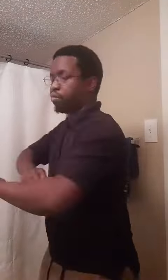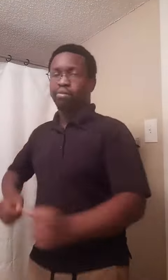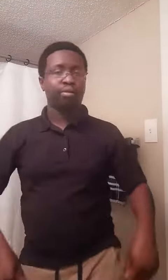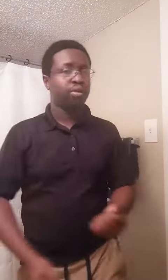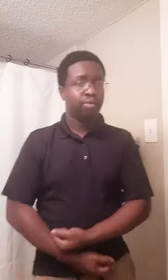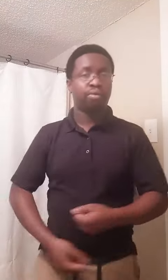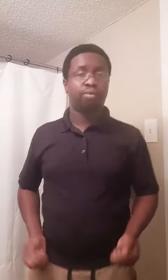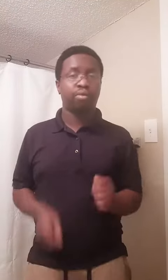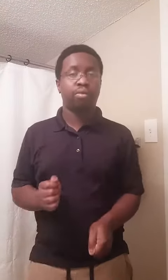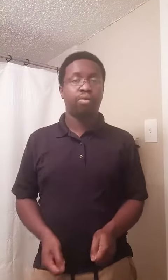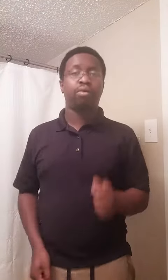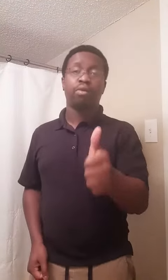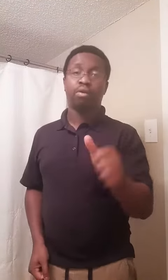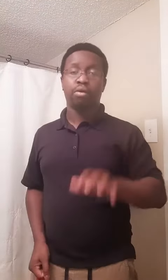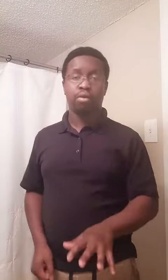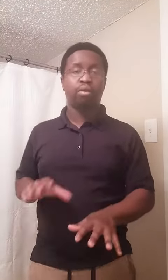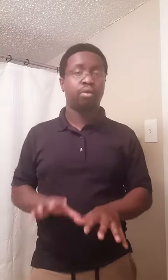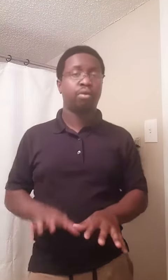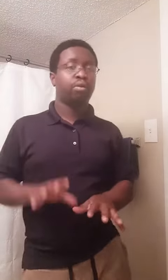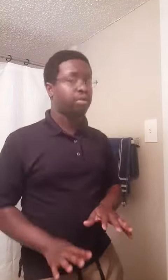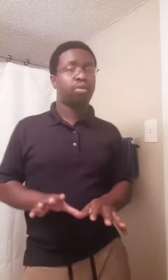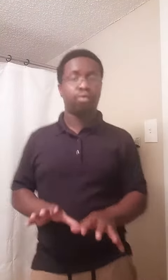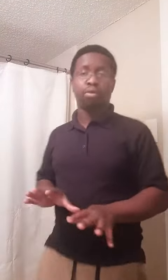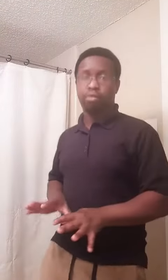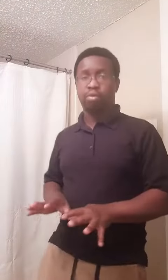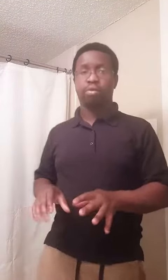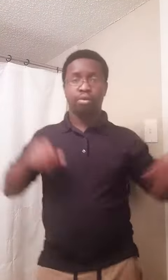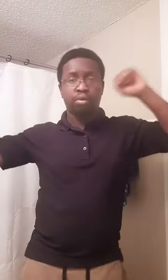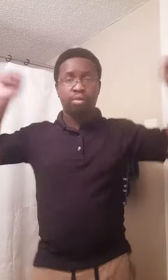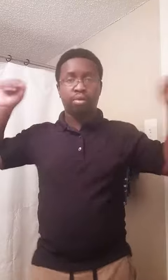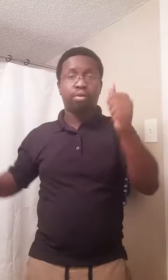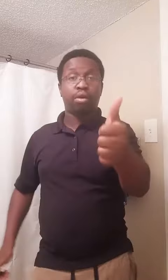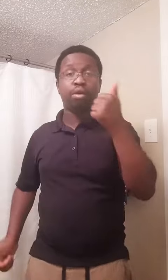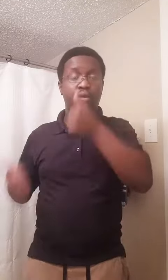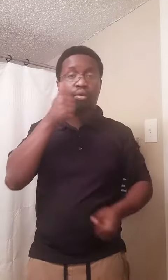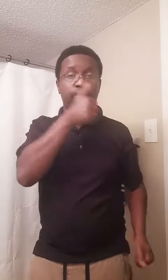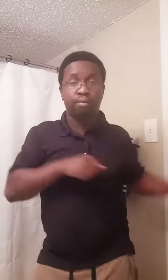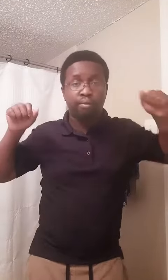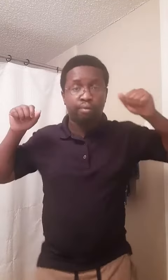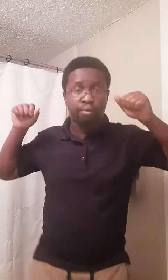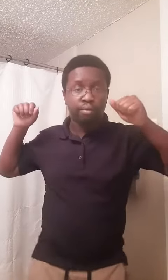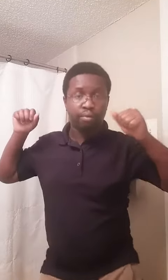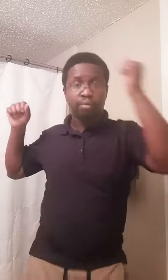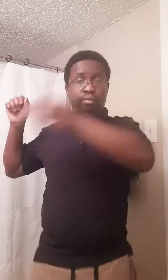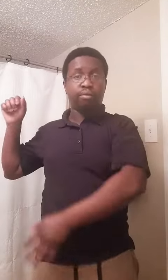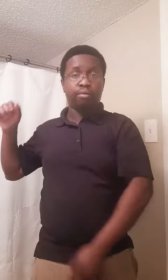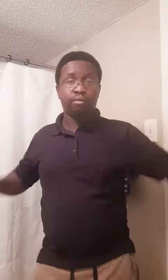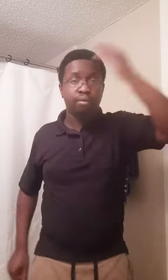don't even let me understand it, cause this shit ain't even for the motherfuckin' Loud, loud, loud, I feel sickin' shabin' a pound I bought them motherfuckin' girls, let's see,